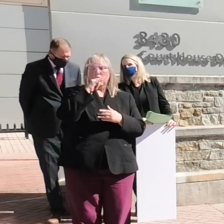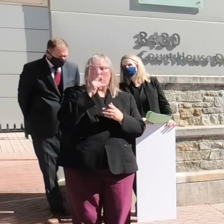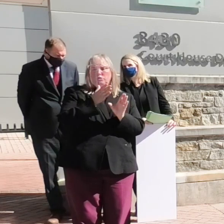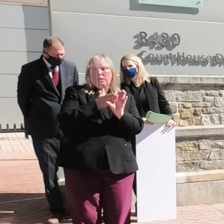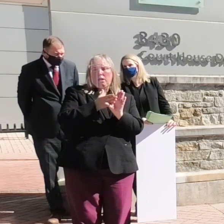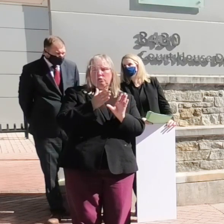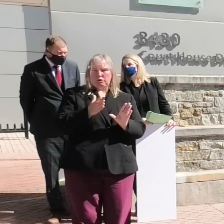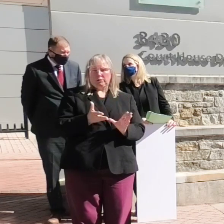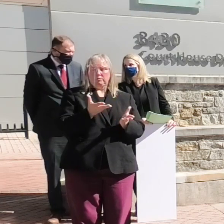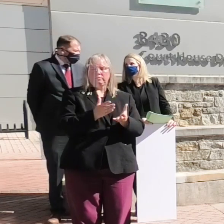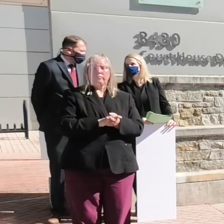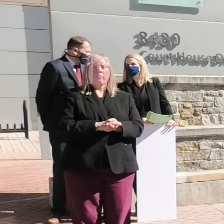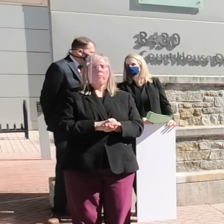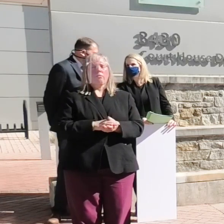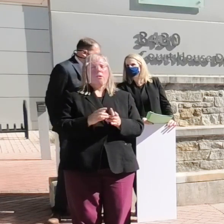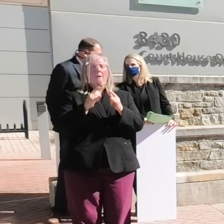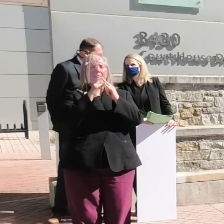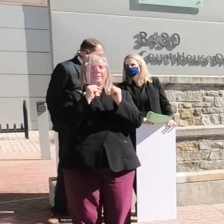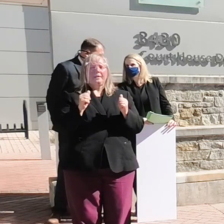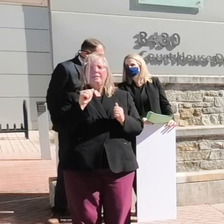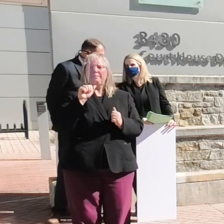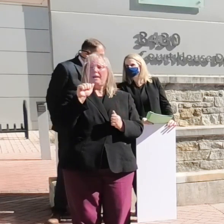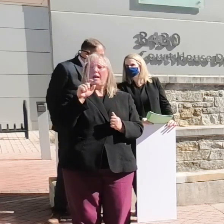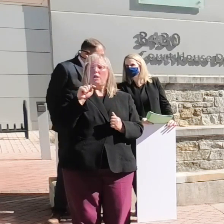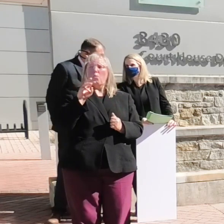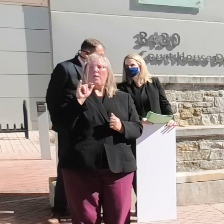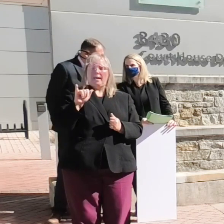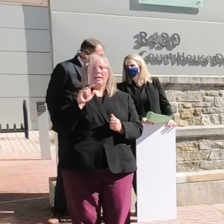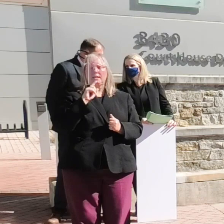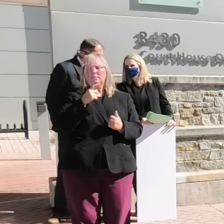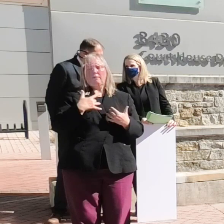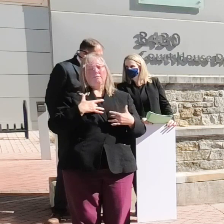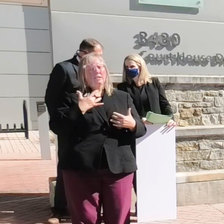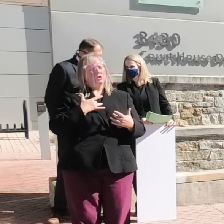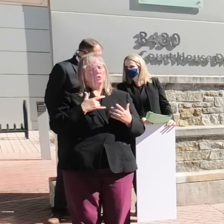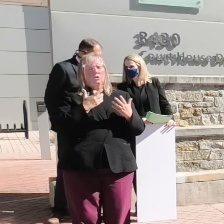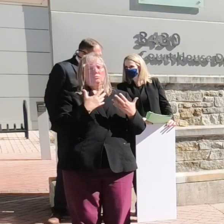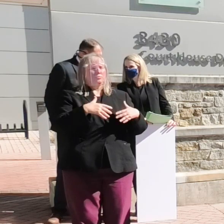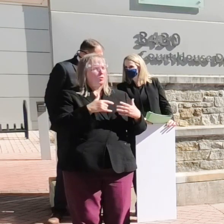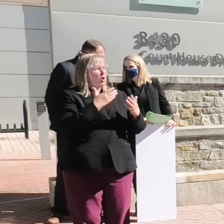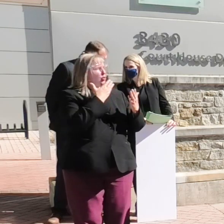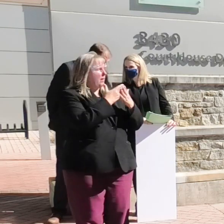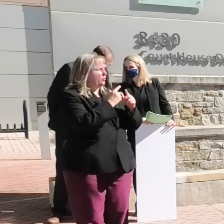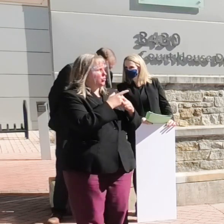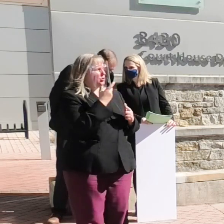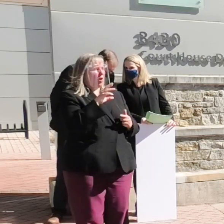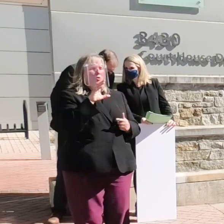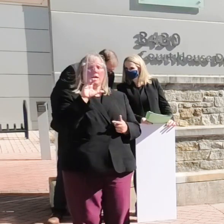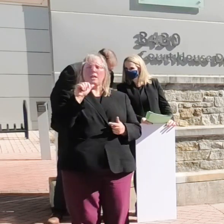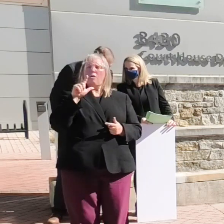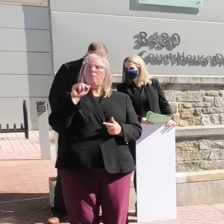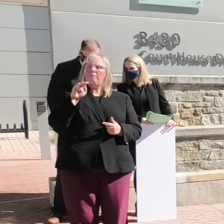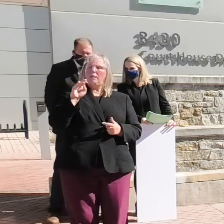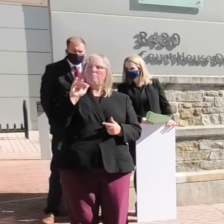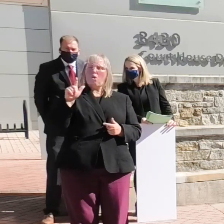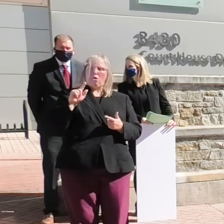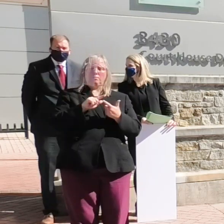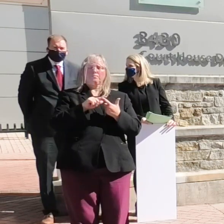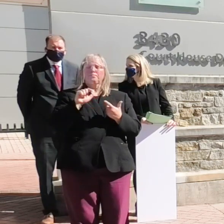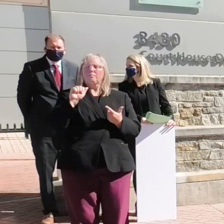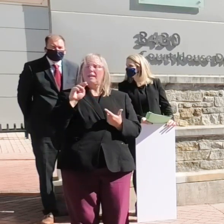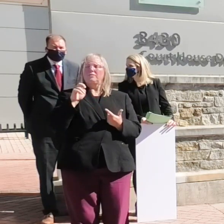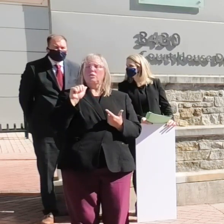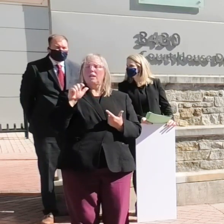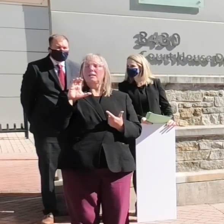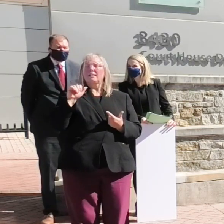Camp Attaway is incredibly grateful to Dr. Calvin Ball Angela Cavalon